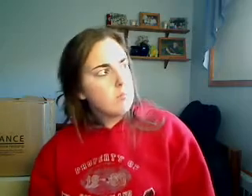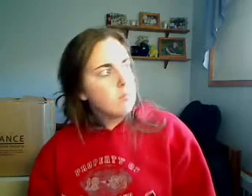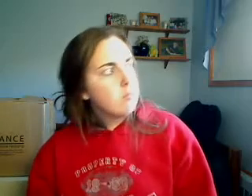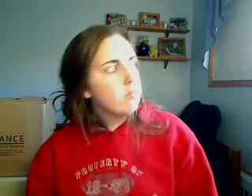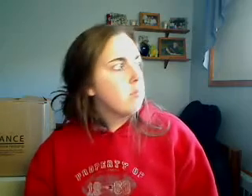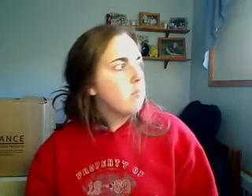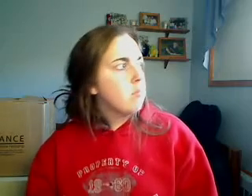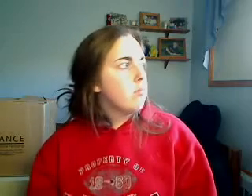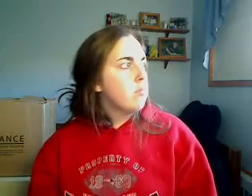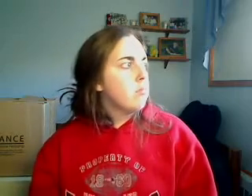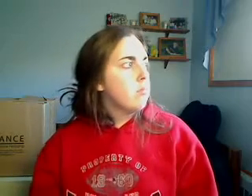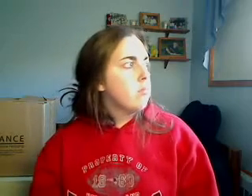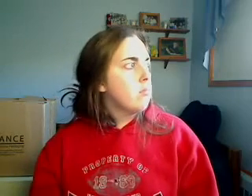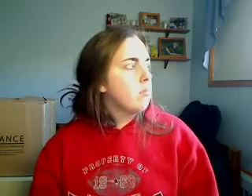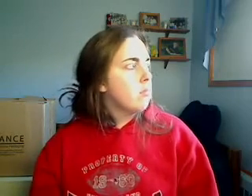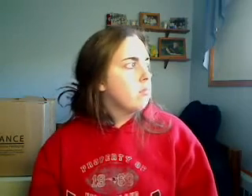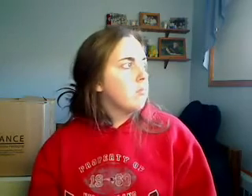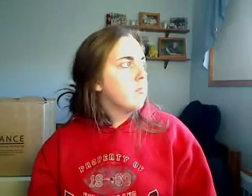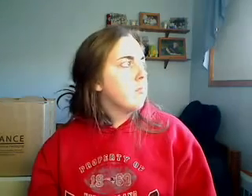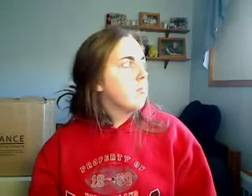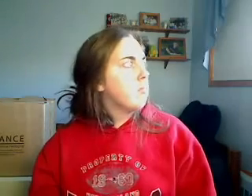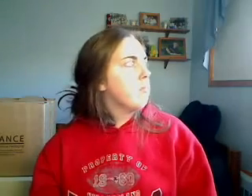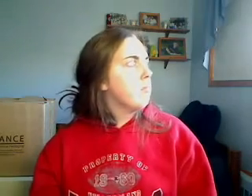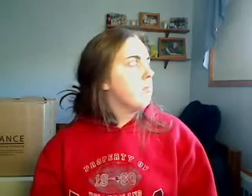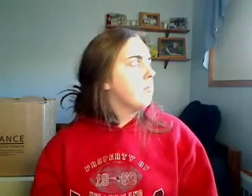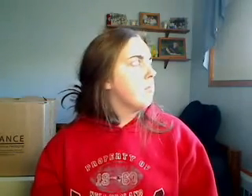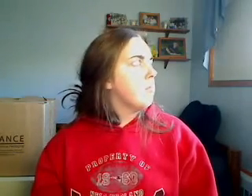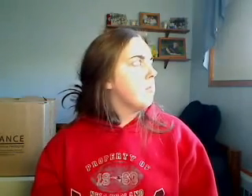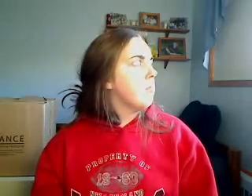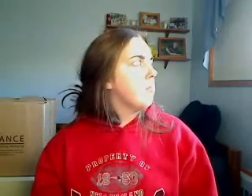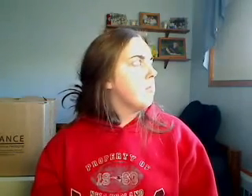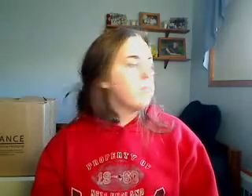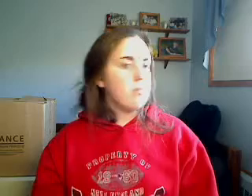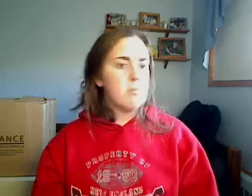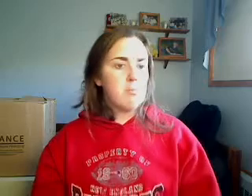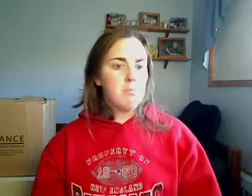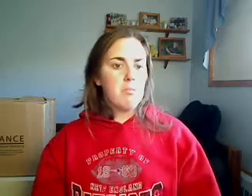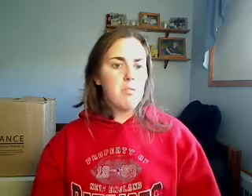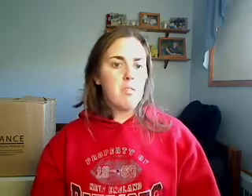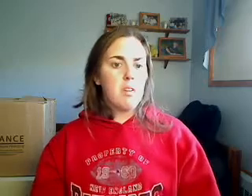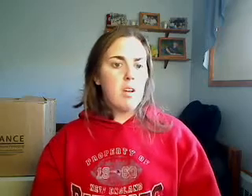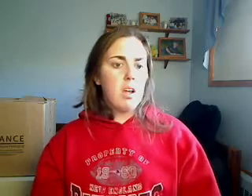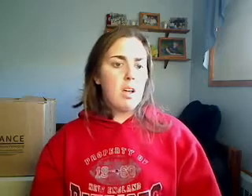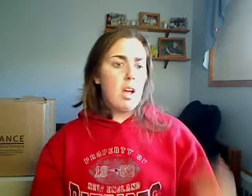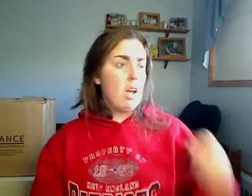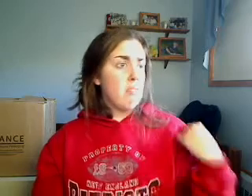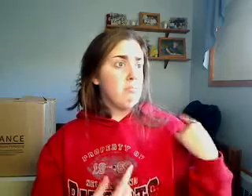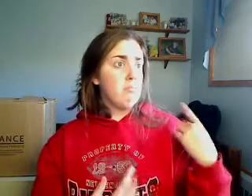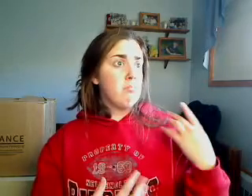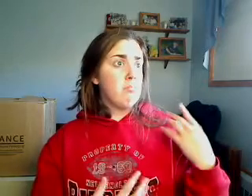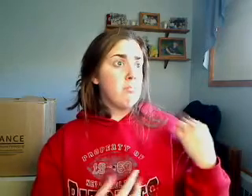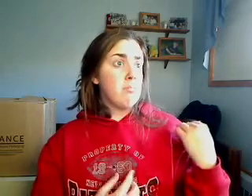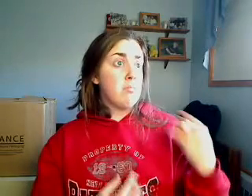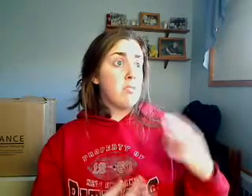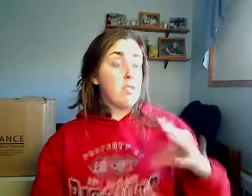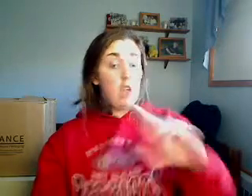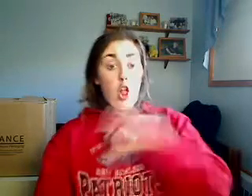He has been able to get away with that up until now. I really don't think if he shows up to this tournament